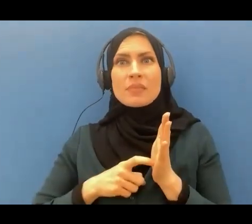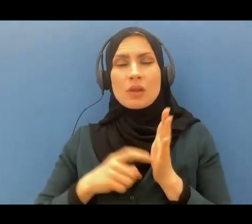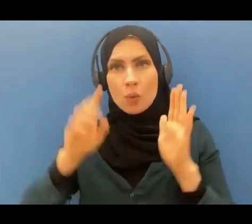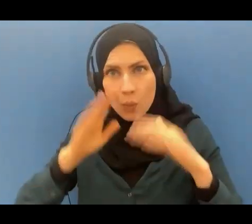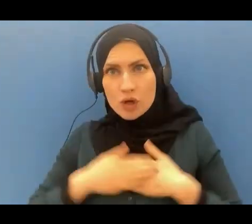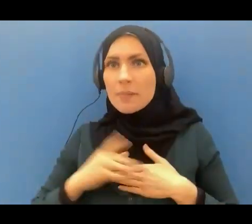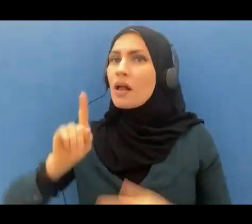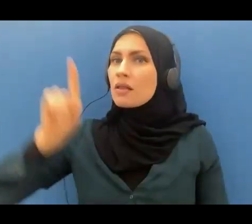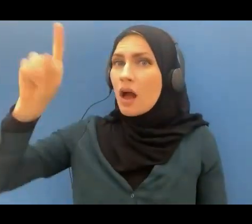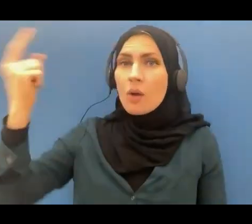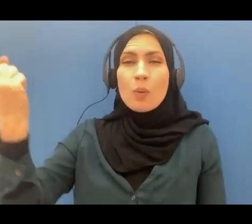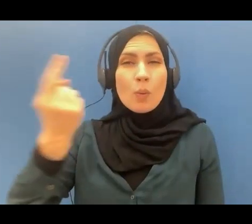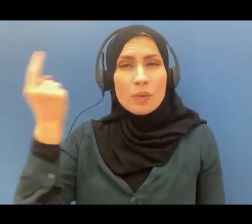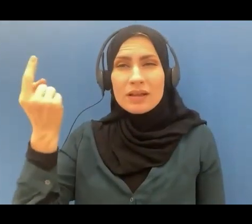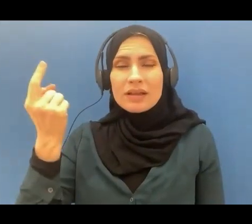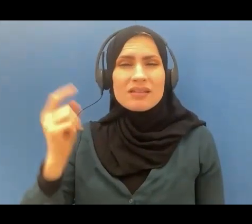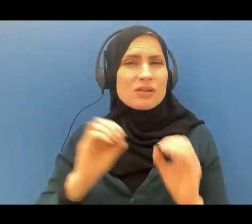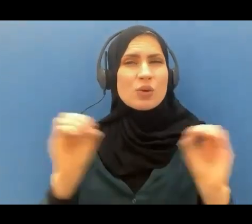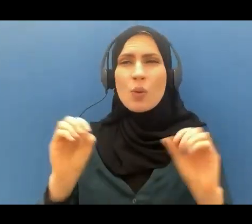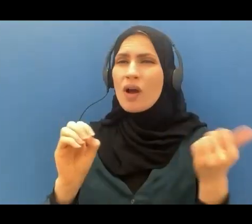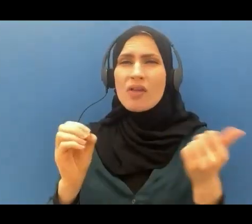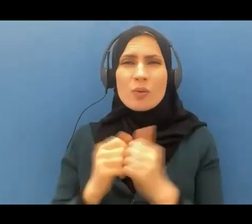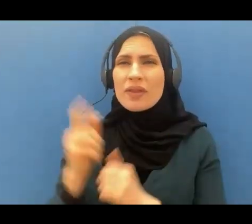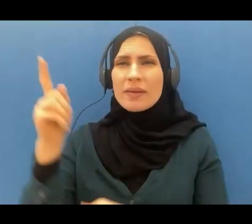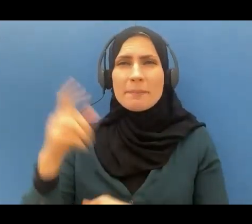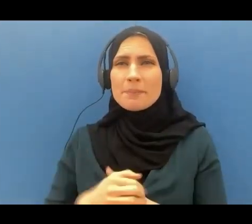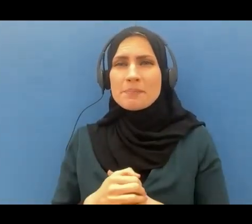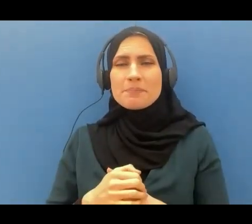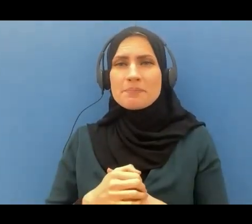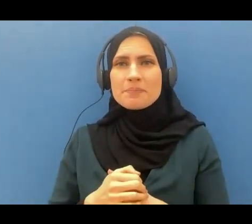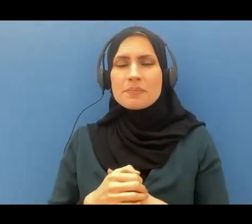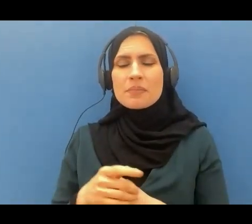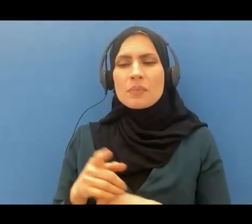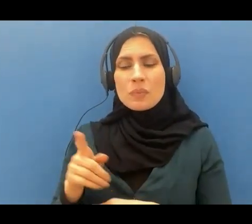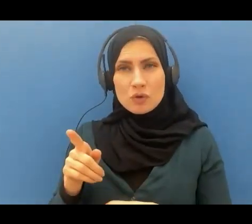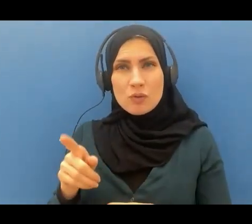none with him and you must be among the grateful ones